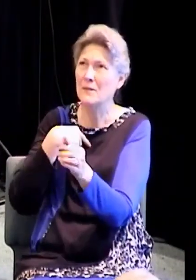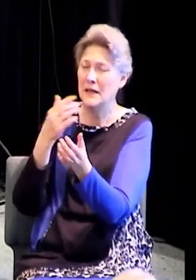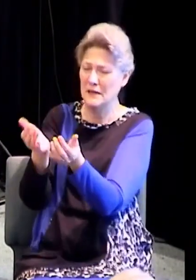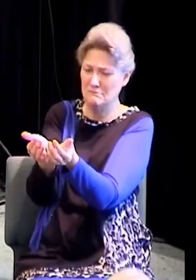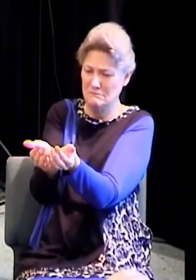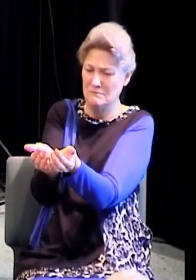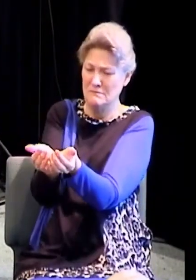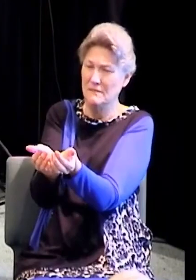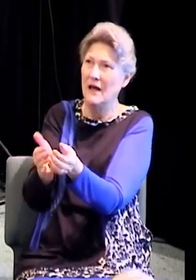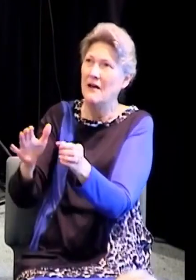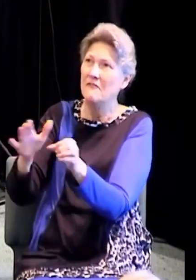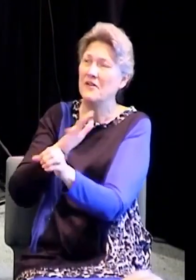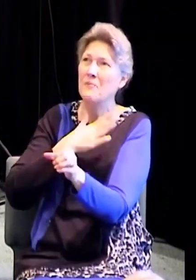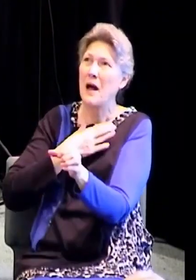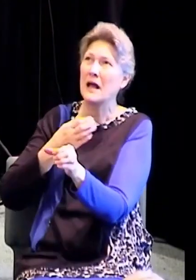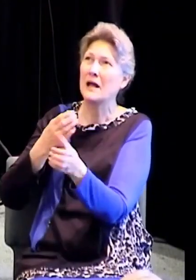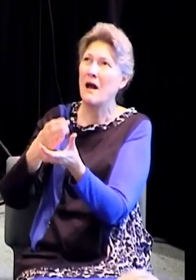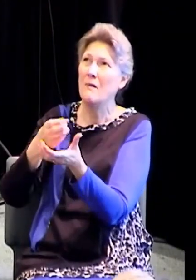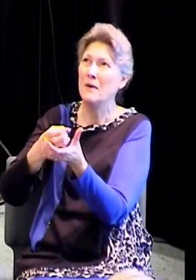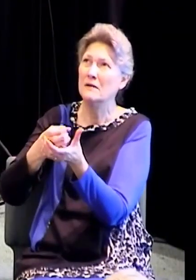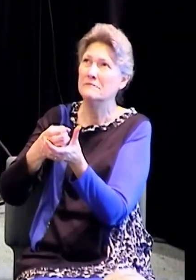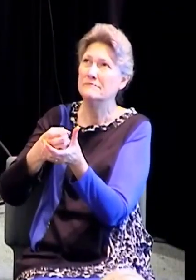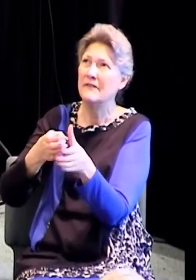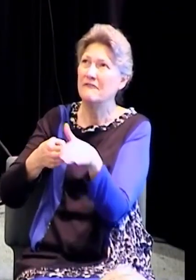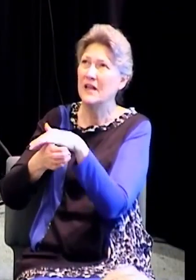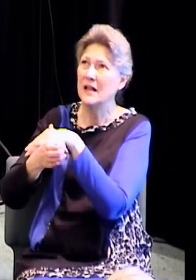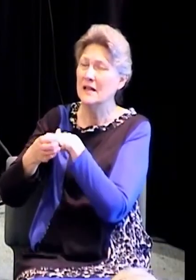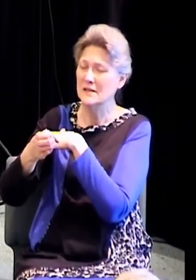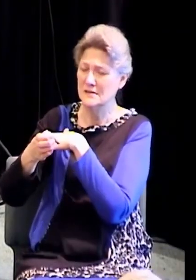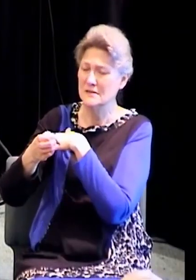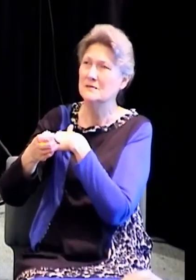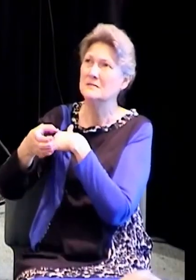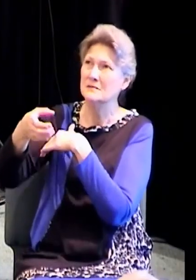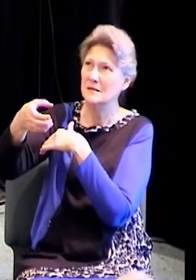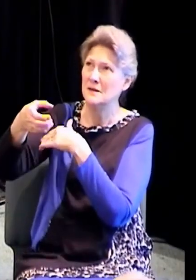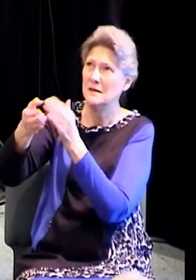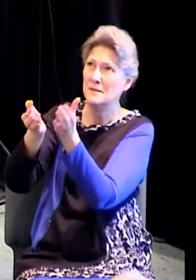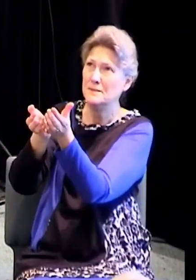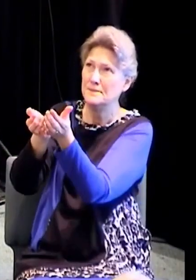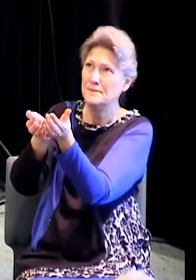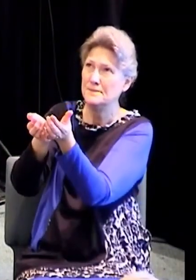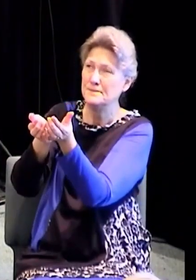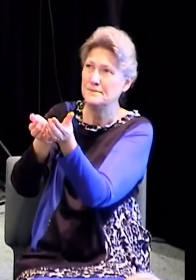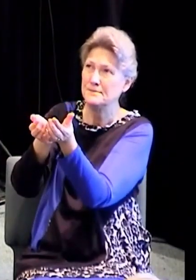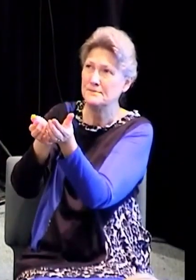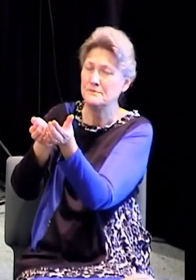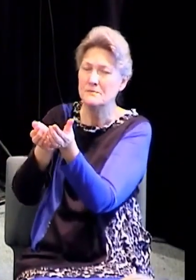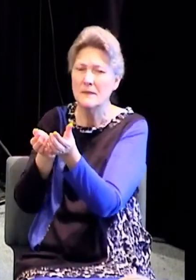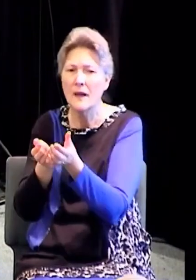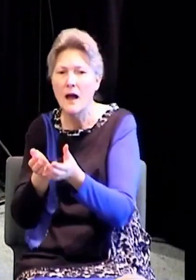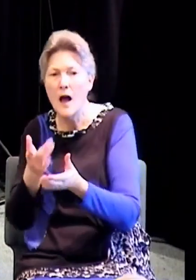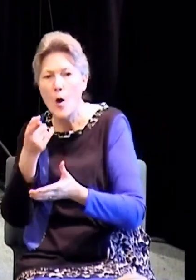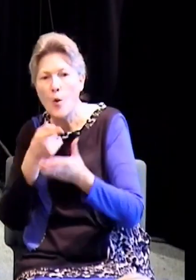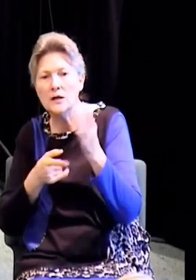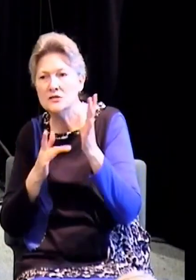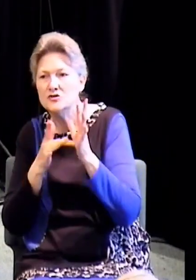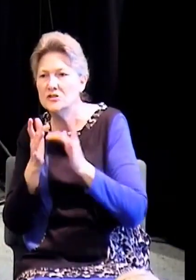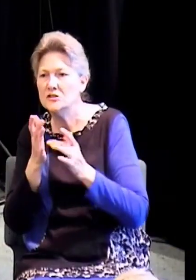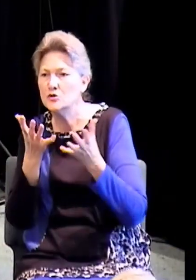Wednesday and I'm asking you and a question. What does Jesus want to put in your